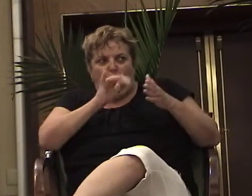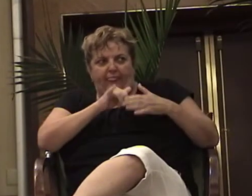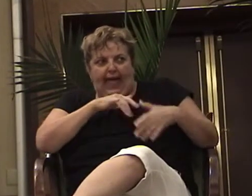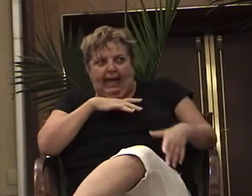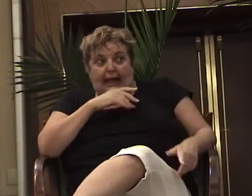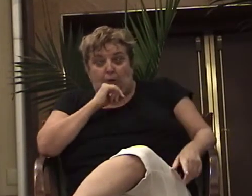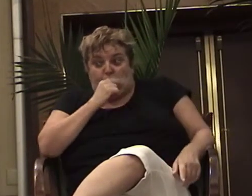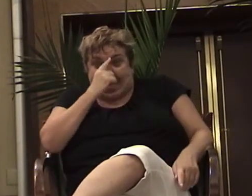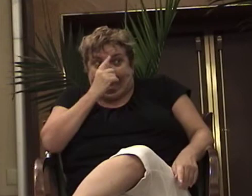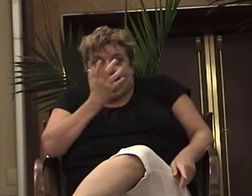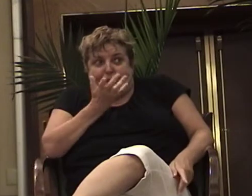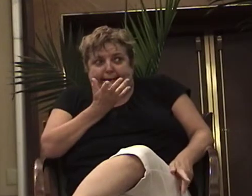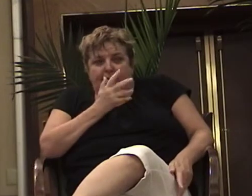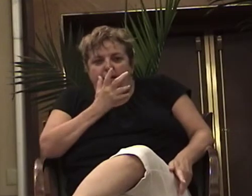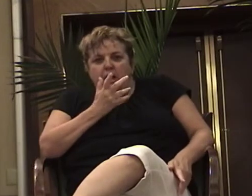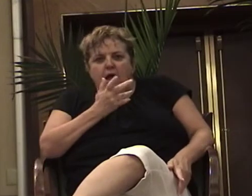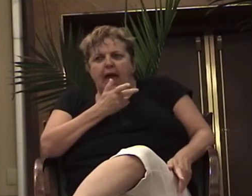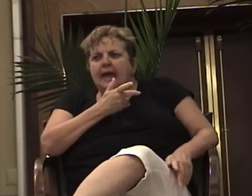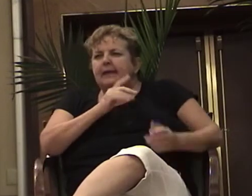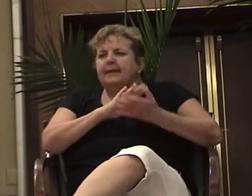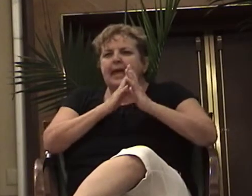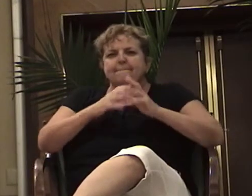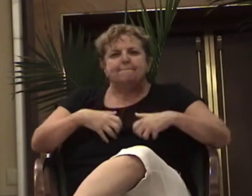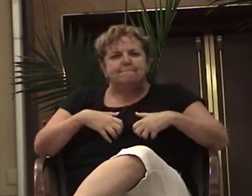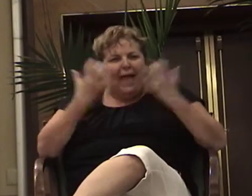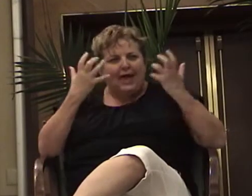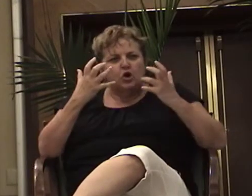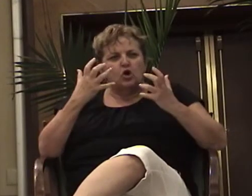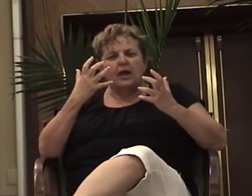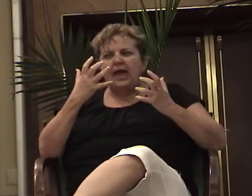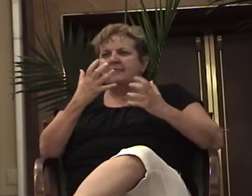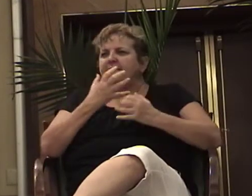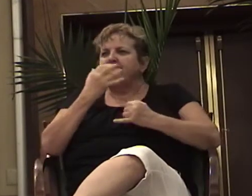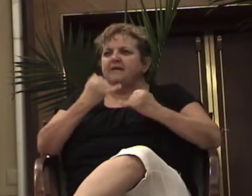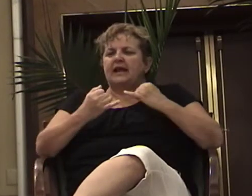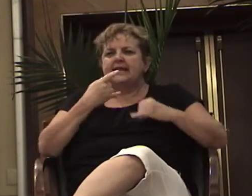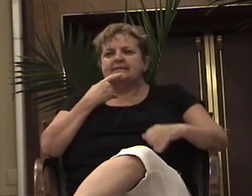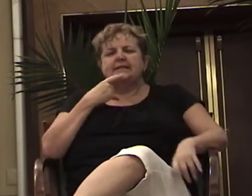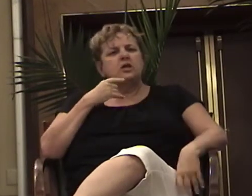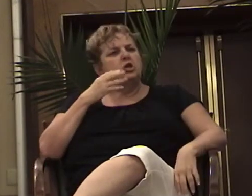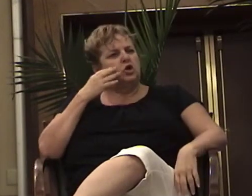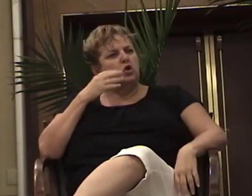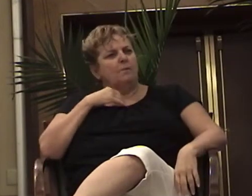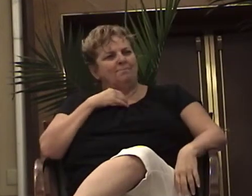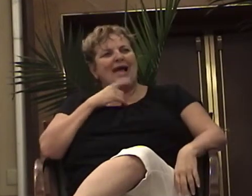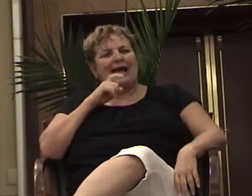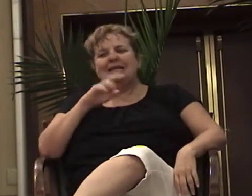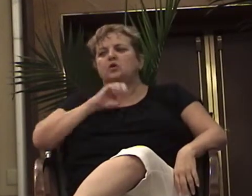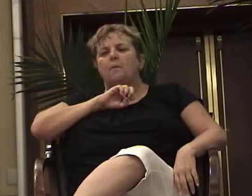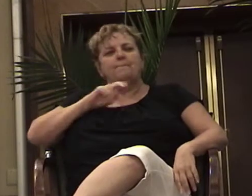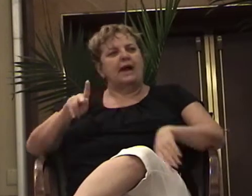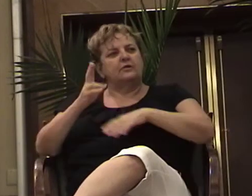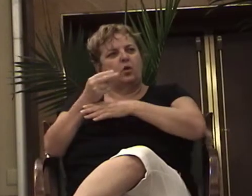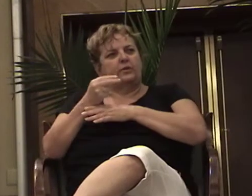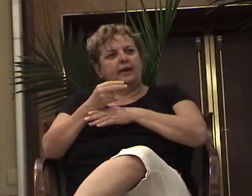And he just got mad. And finally I looked at him and I said, I need to go back to the hotel. And now he's intoxicated.